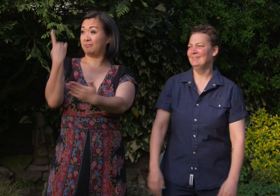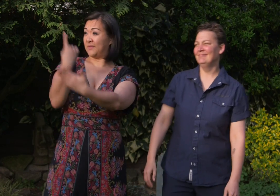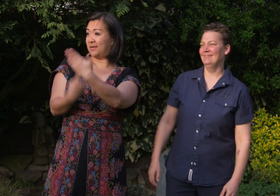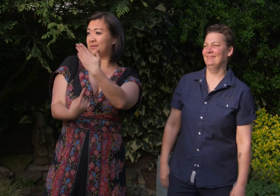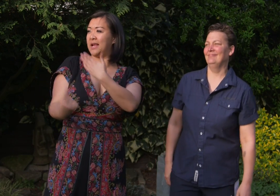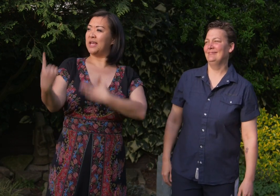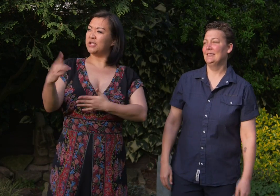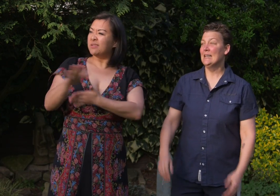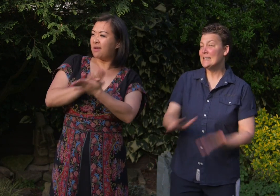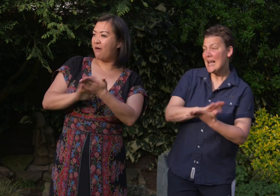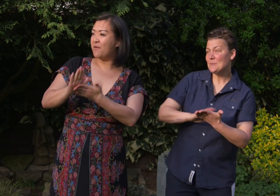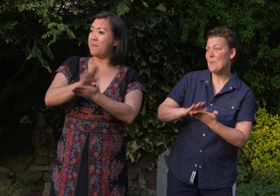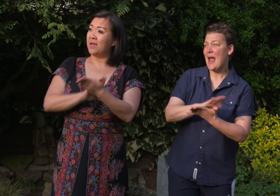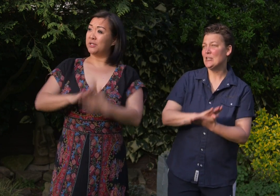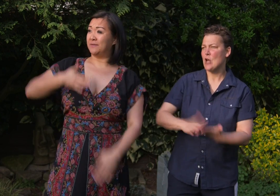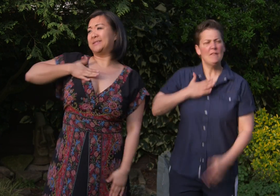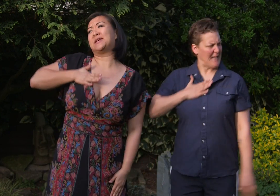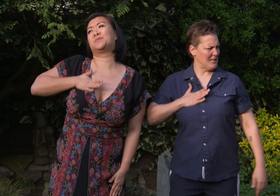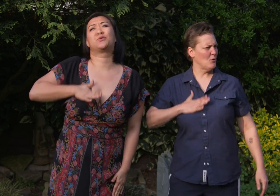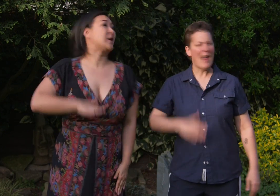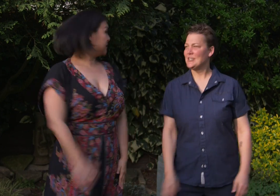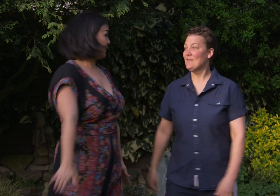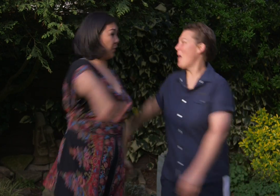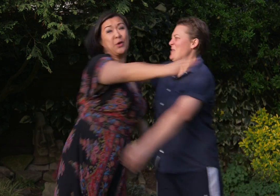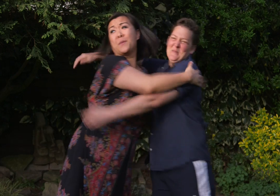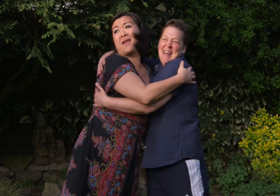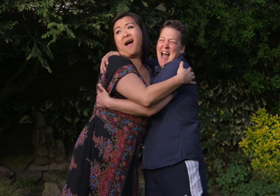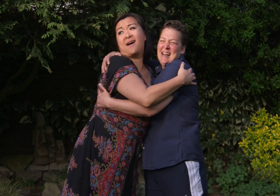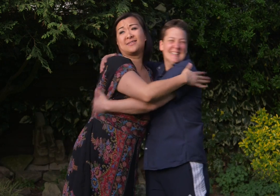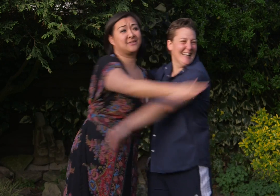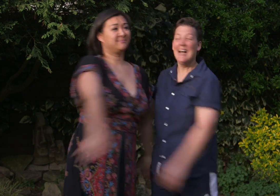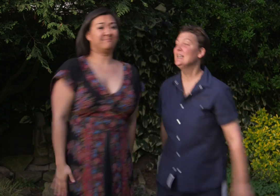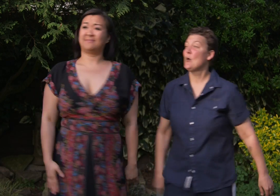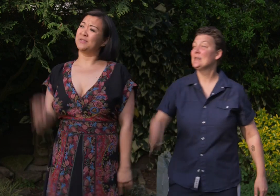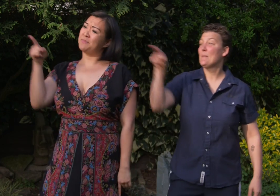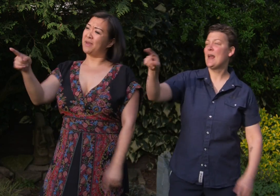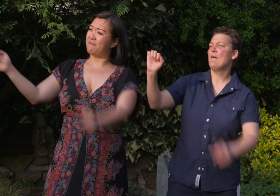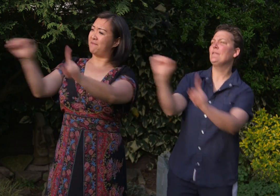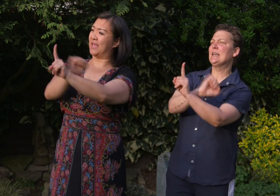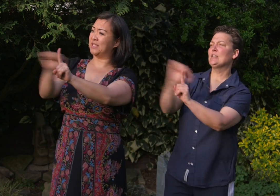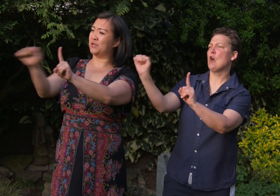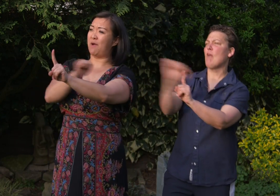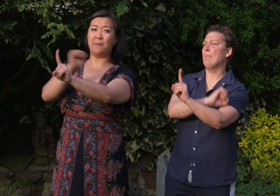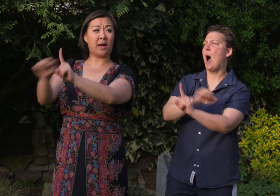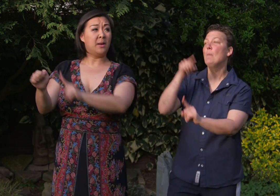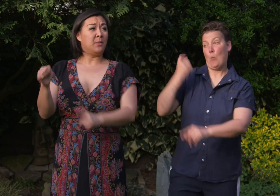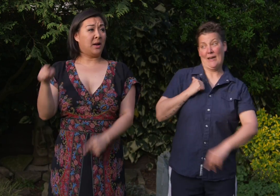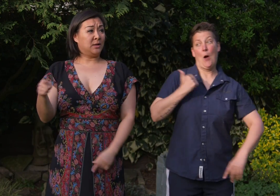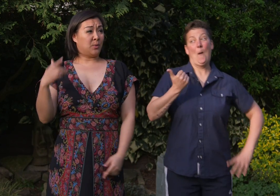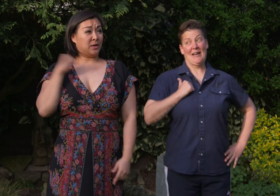His isolation is confirmation of his desperation for healing huts. So he's a bit of a fixer-upper, but we know what